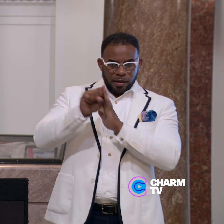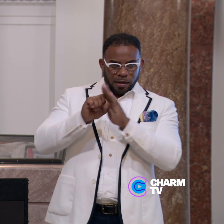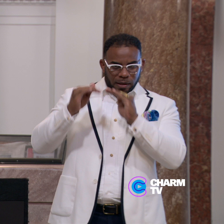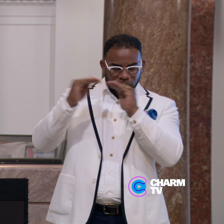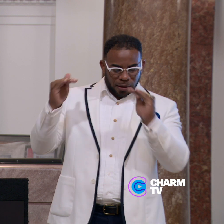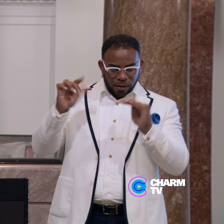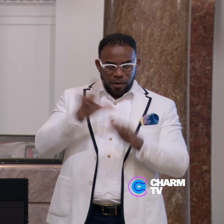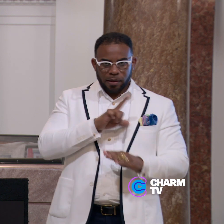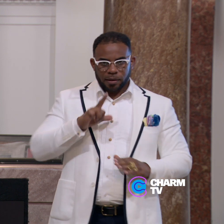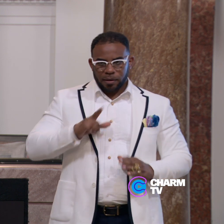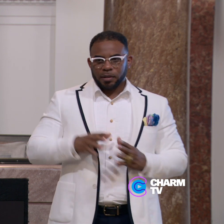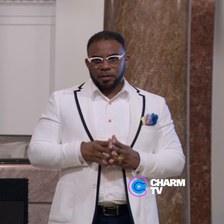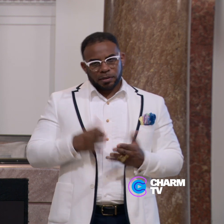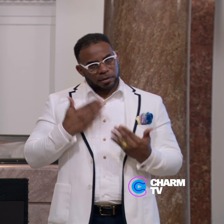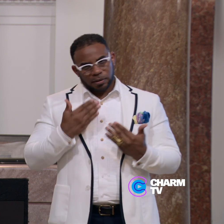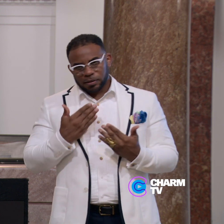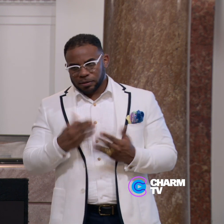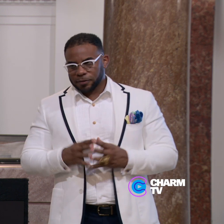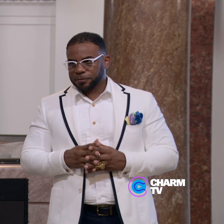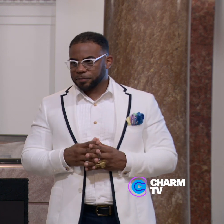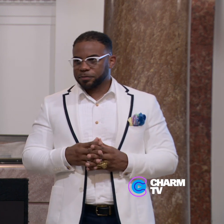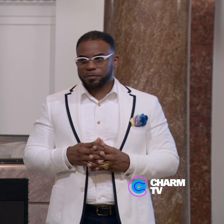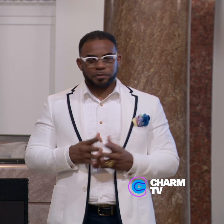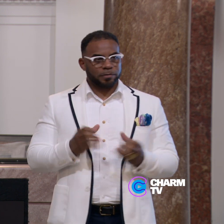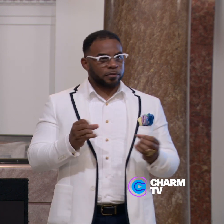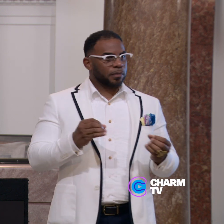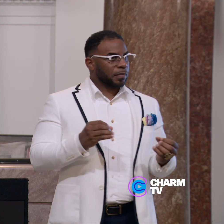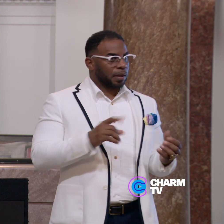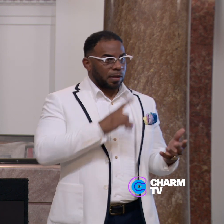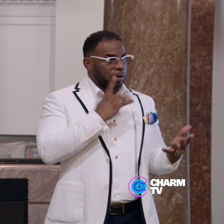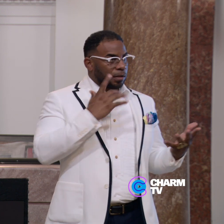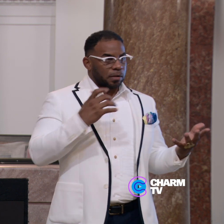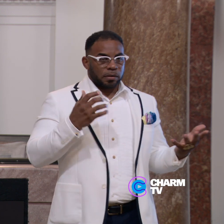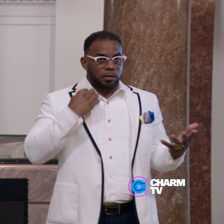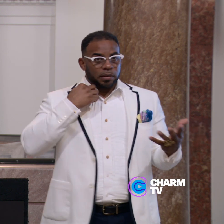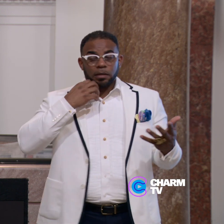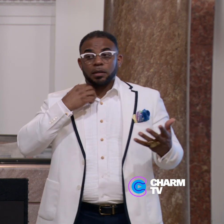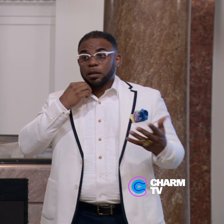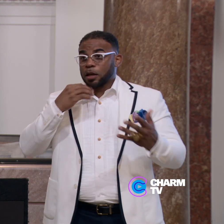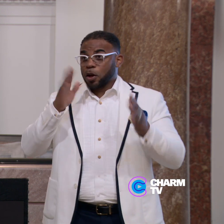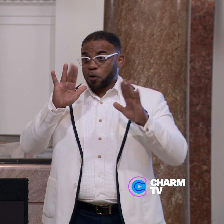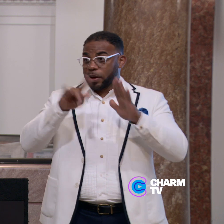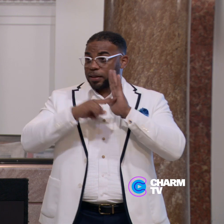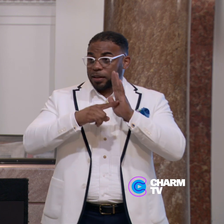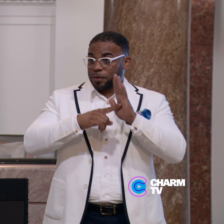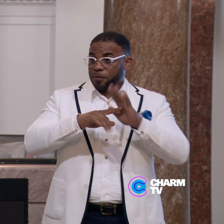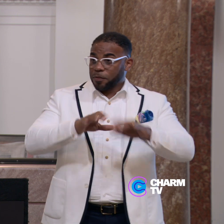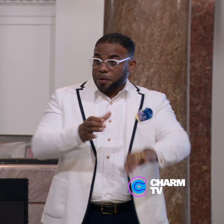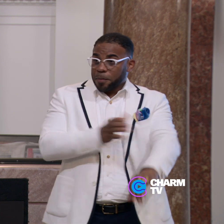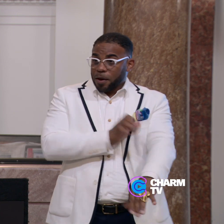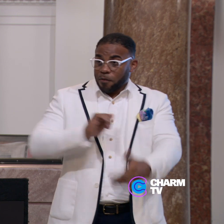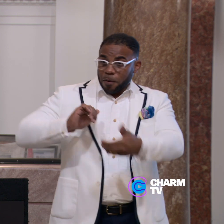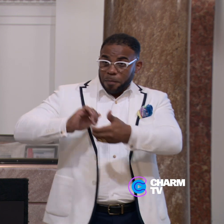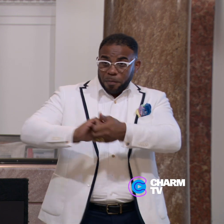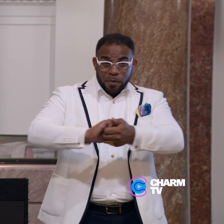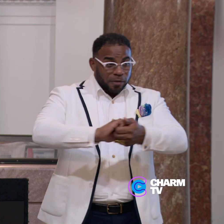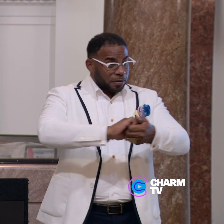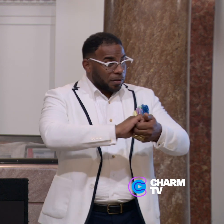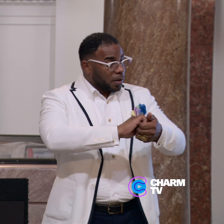and in the legislature. Really terrific. So, it is just a great example of the power of partnership